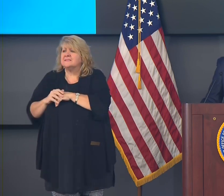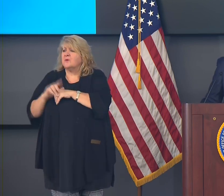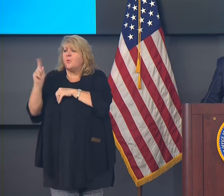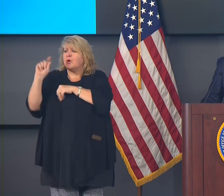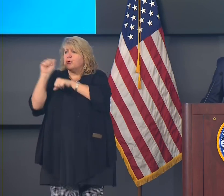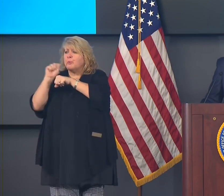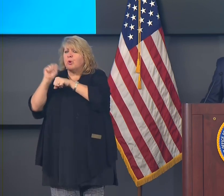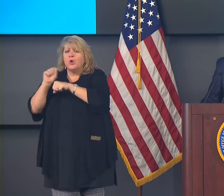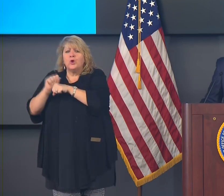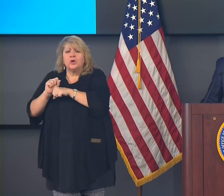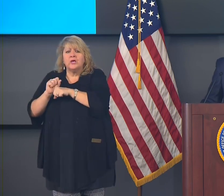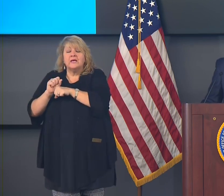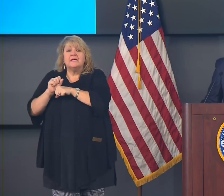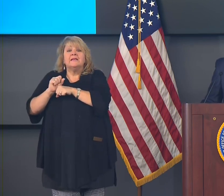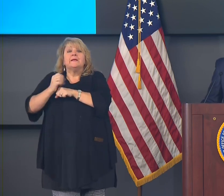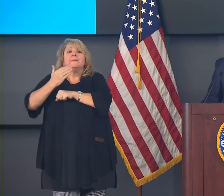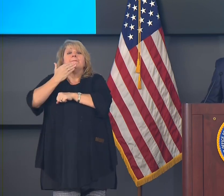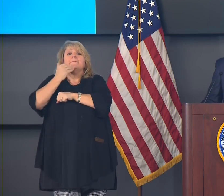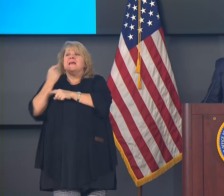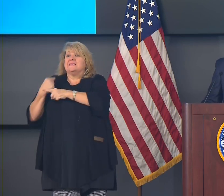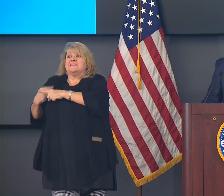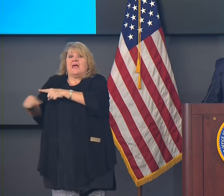we can do is put this virus behind us.